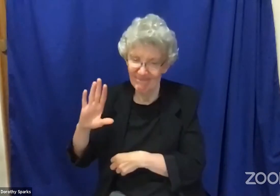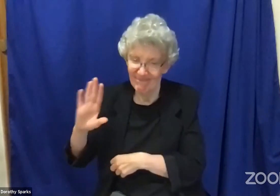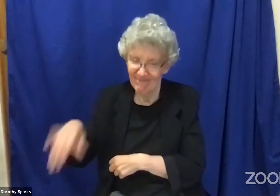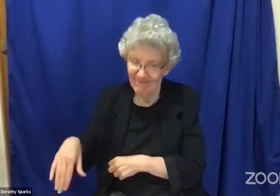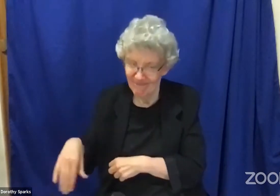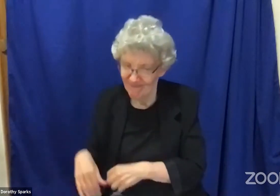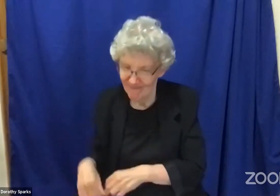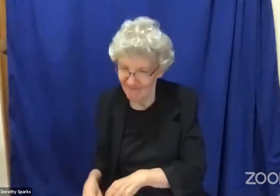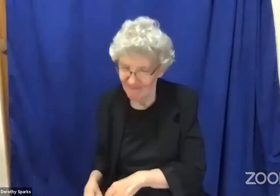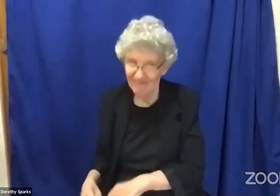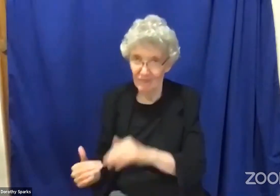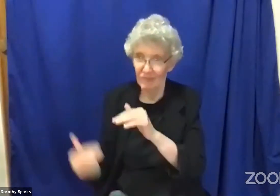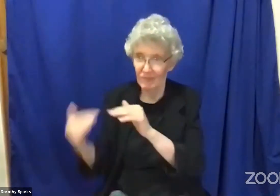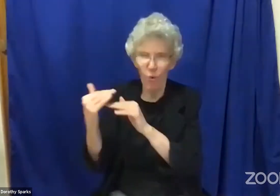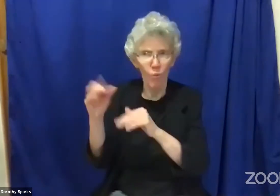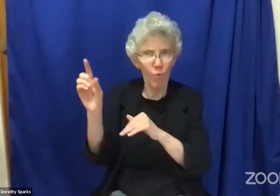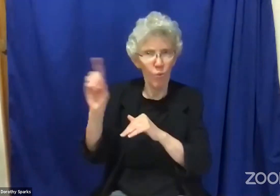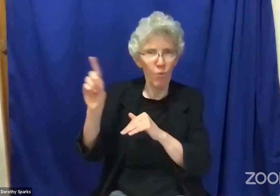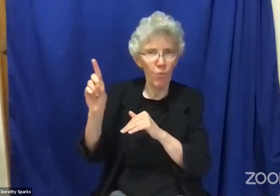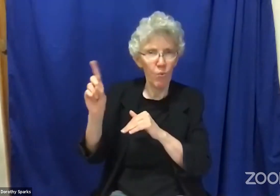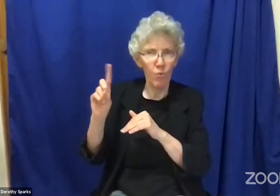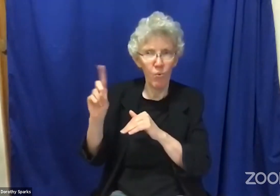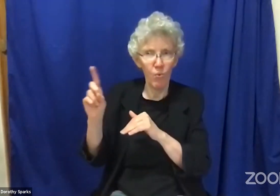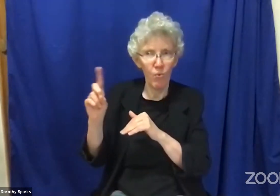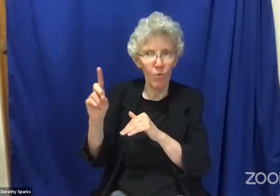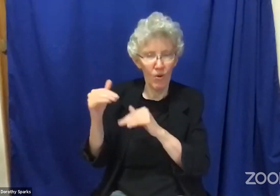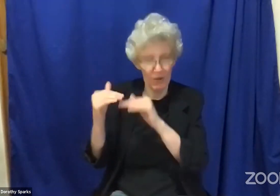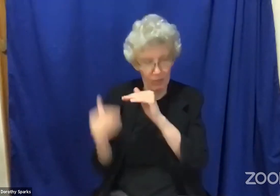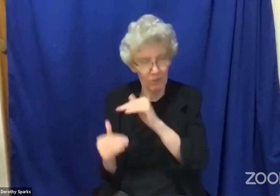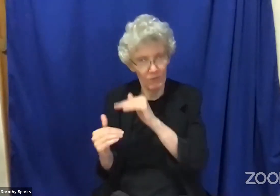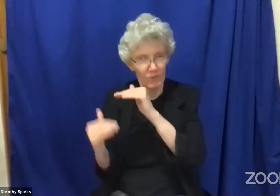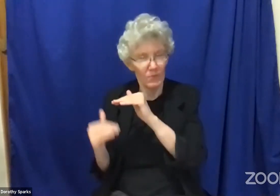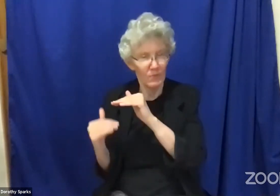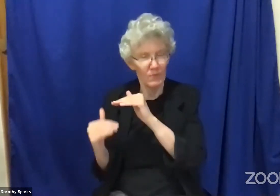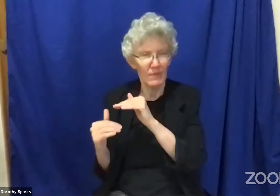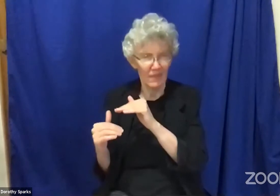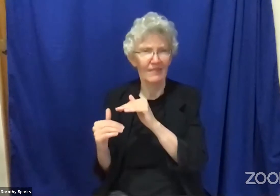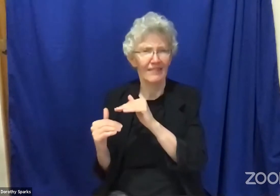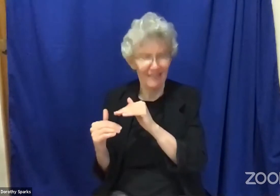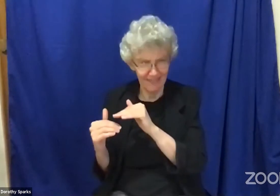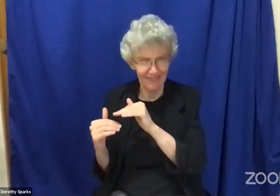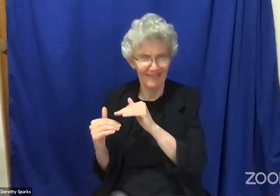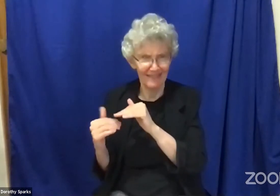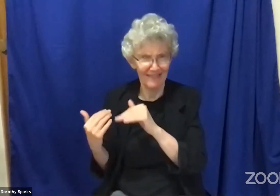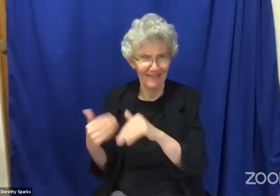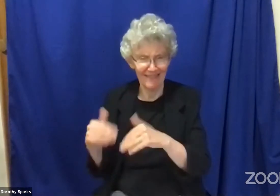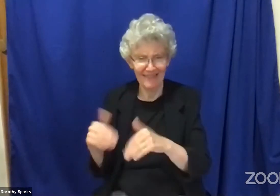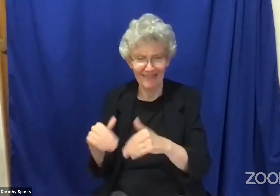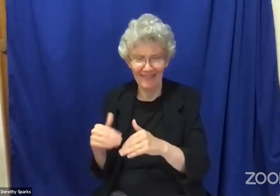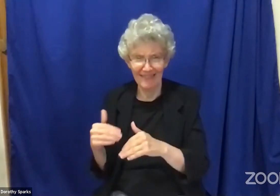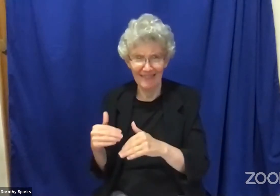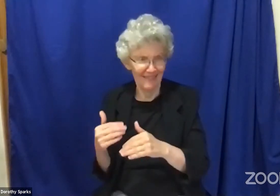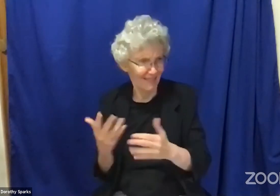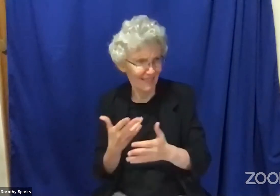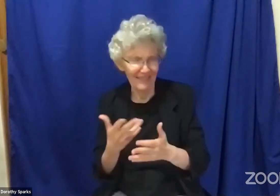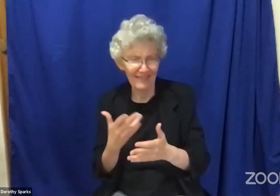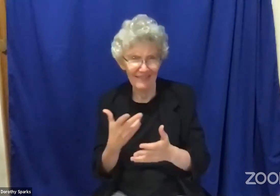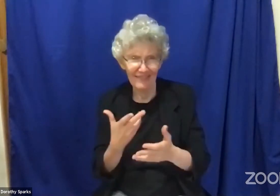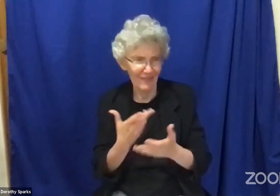that they might not have any hope and where is this justice where can